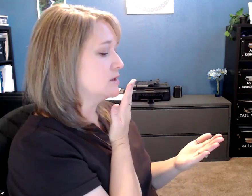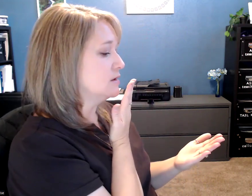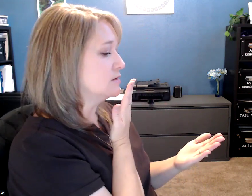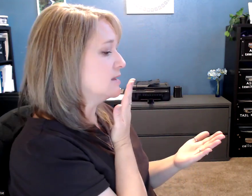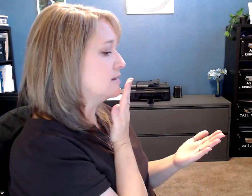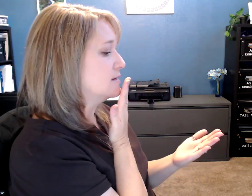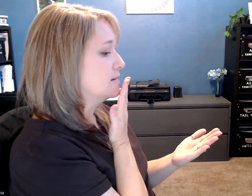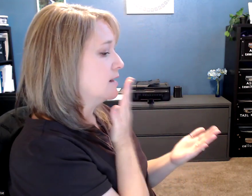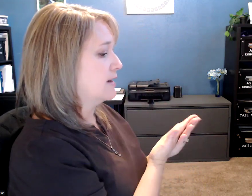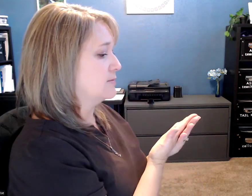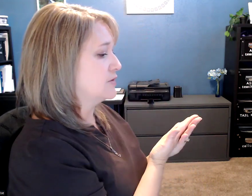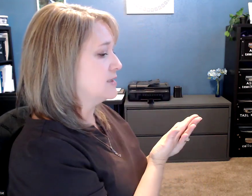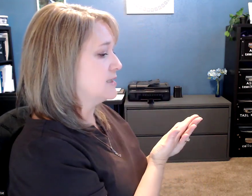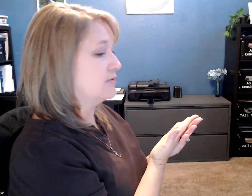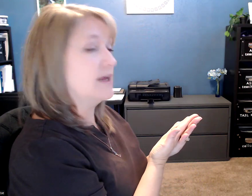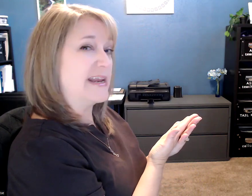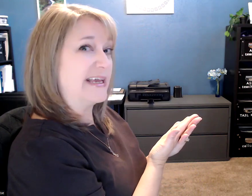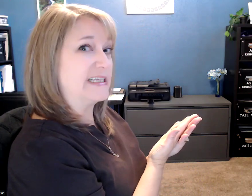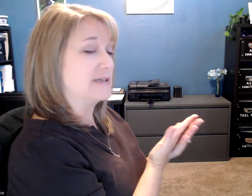to your chin and come straight down and hit.